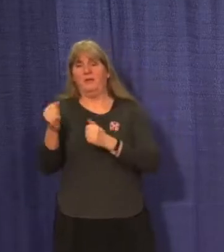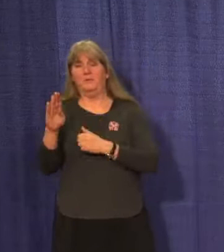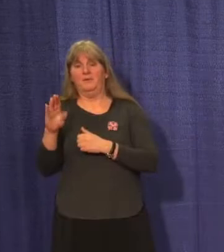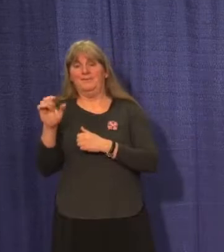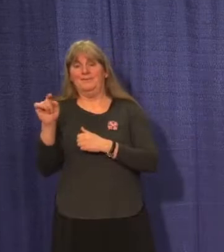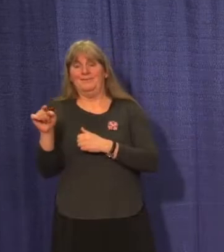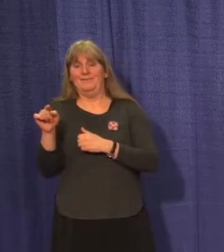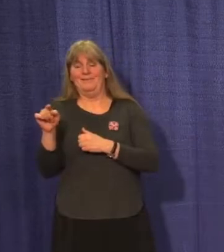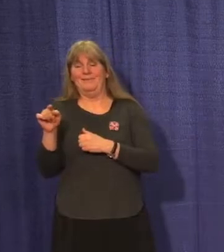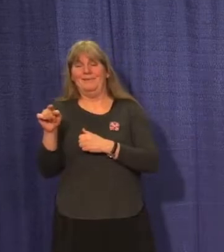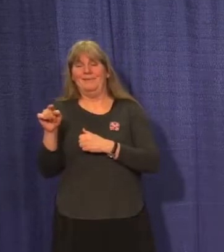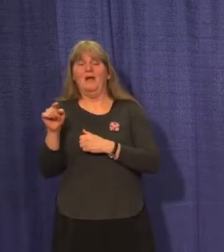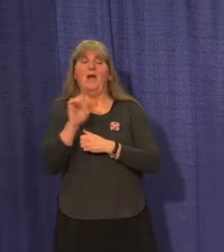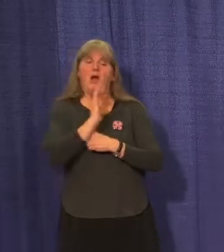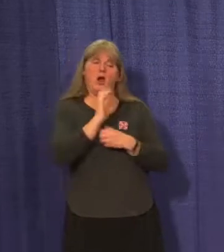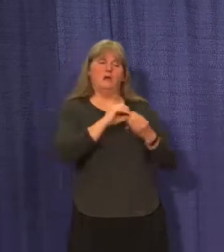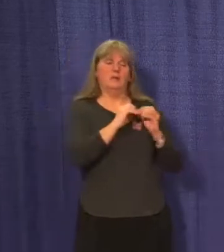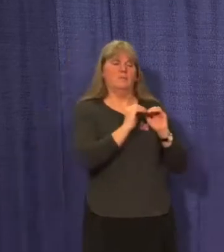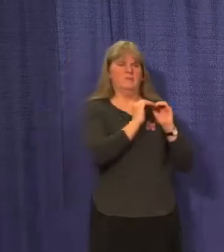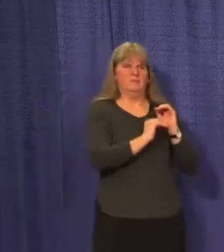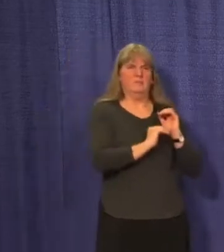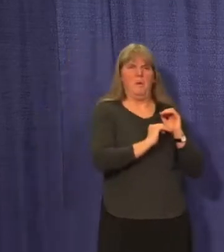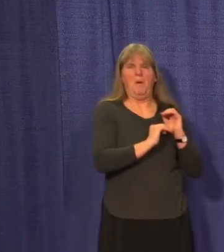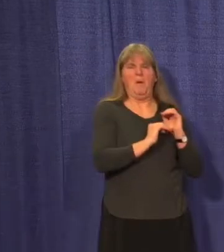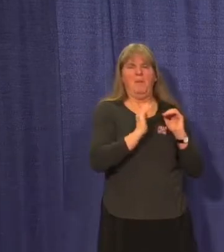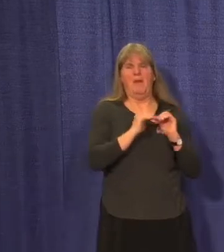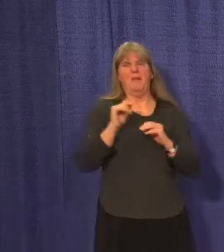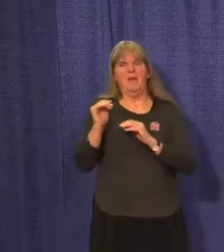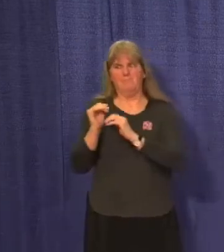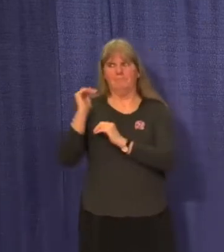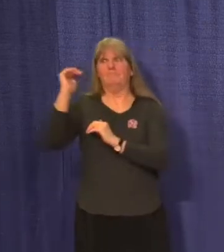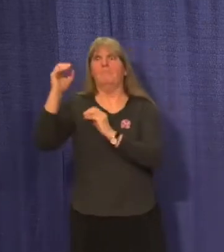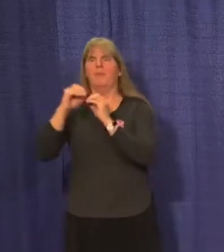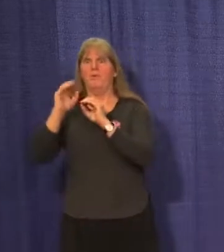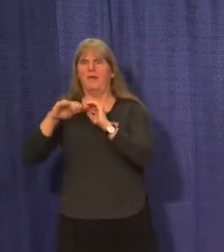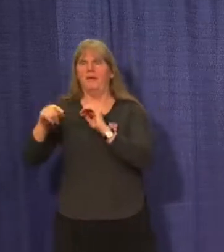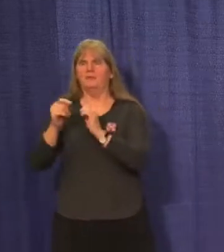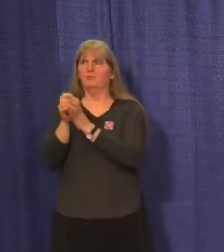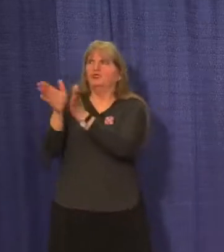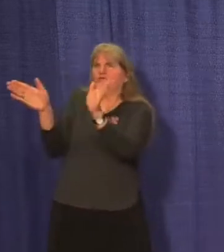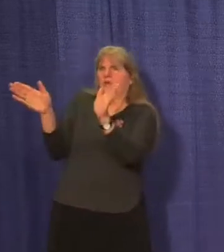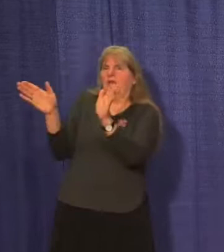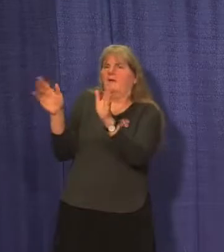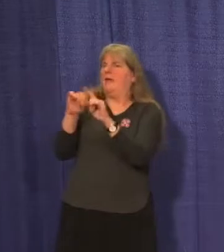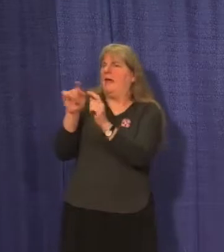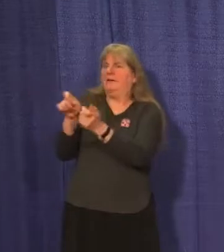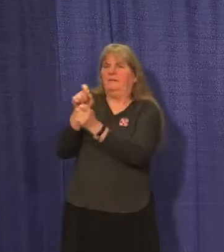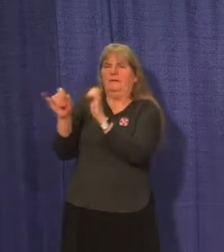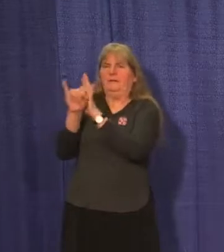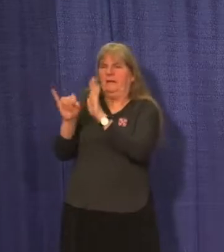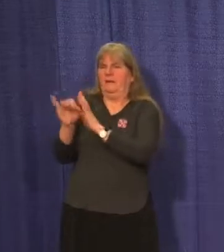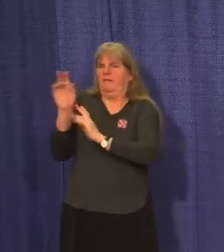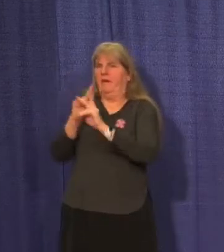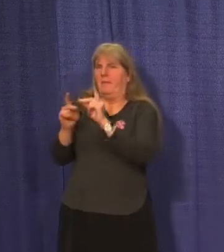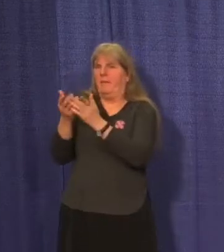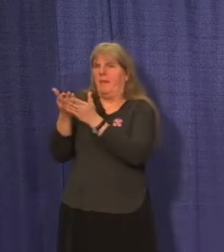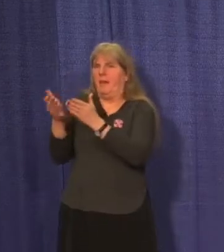where significantly lower, I think a tenth about of the population or even less. So we do